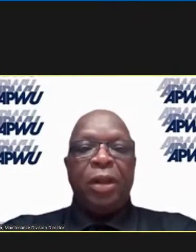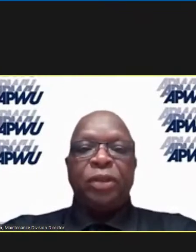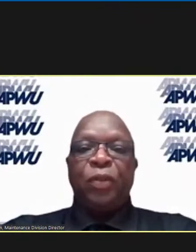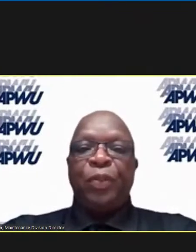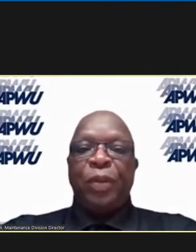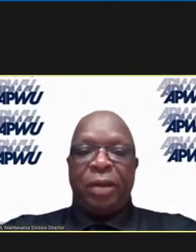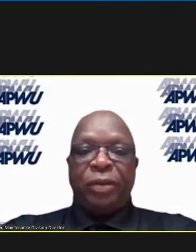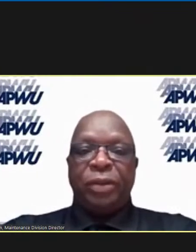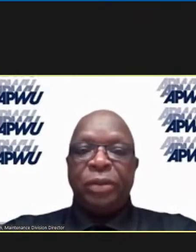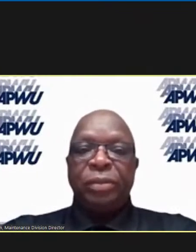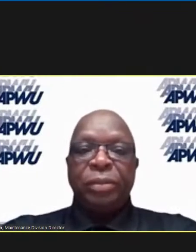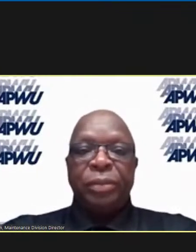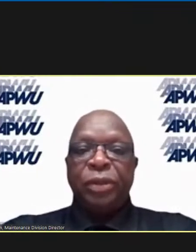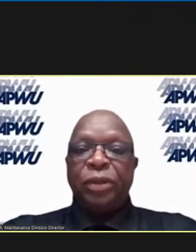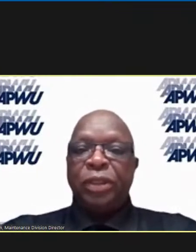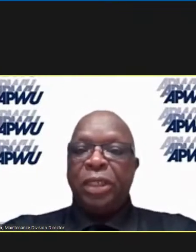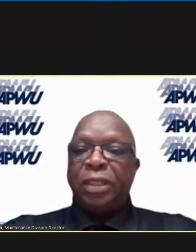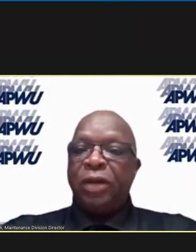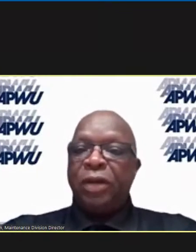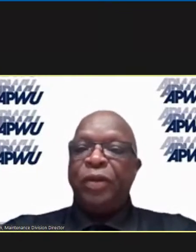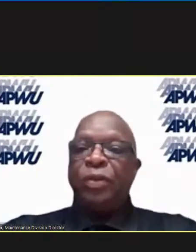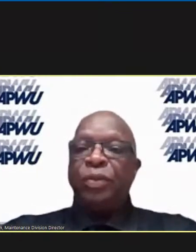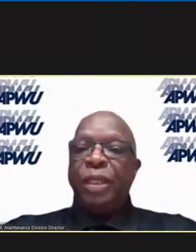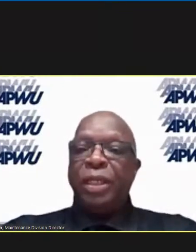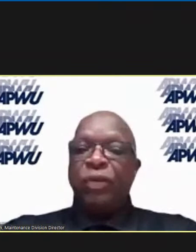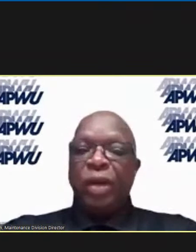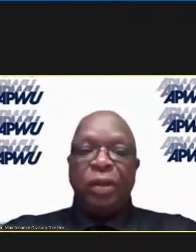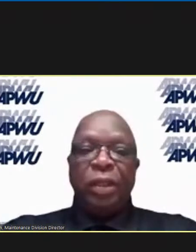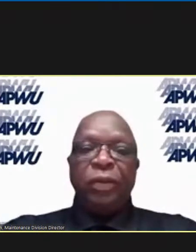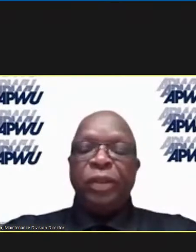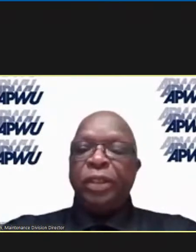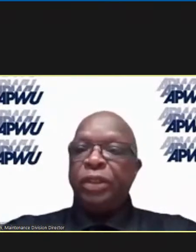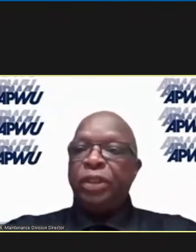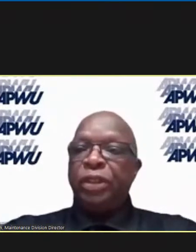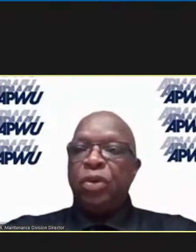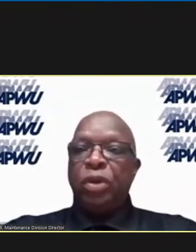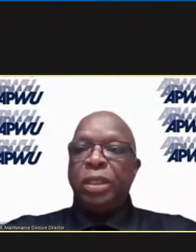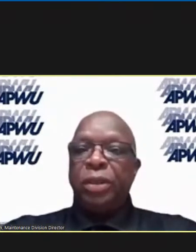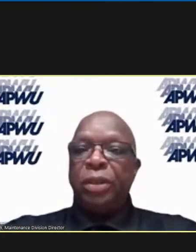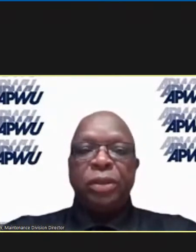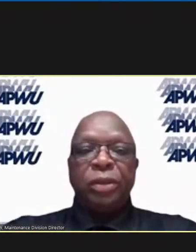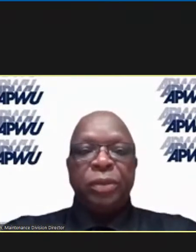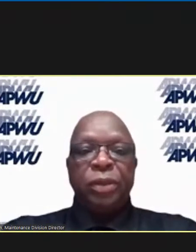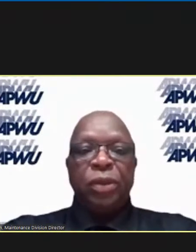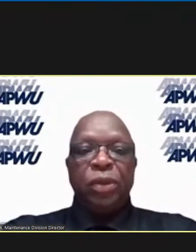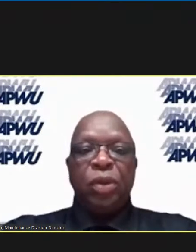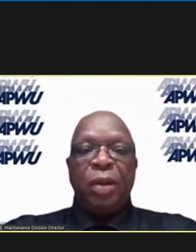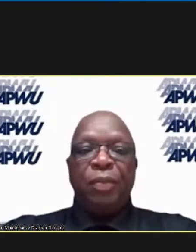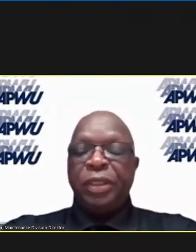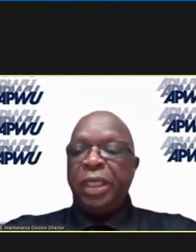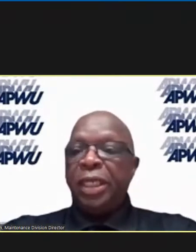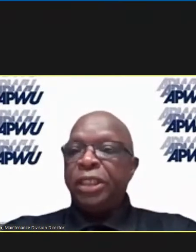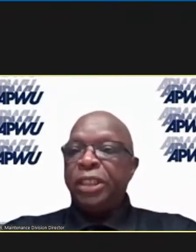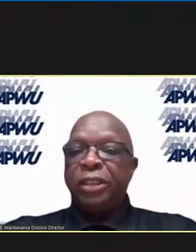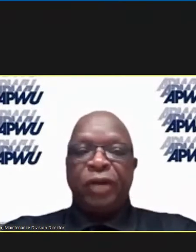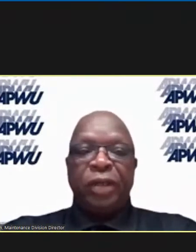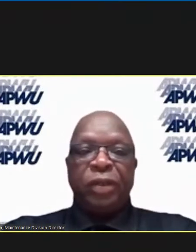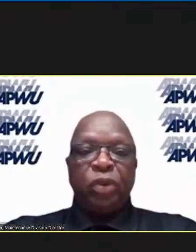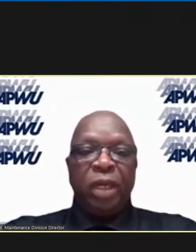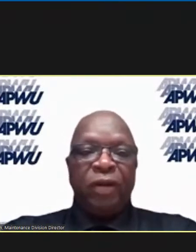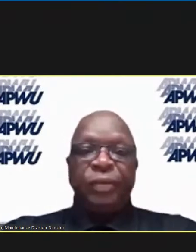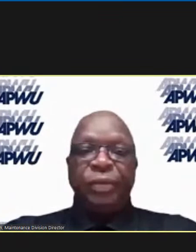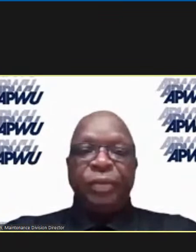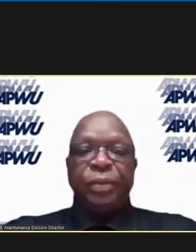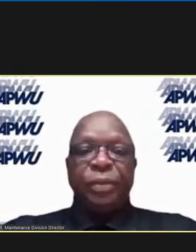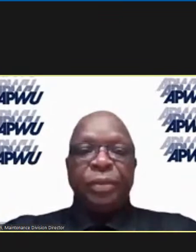I'm also proud to tell you that we have been meeting regularly with the regional coordinators who are basically in charge of